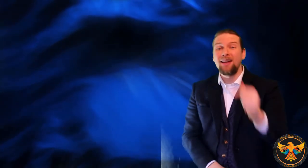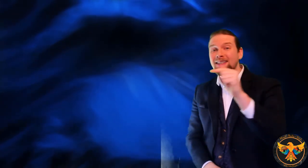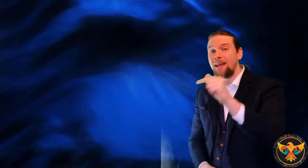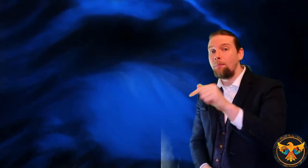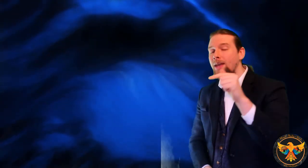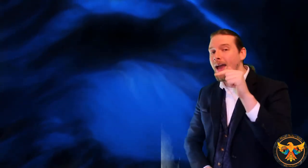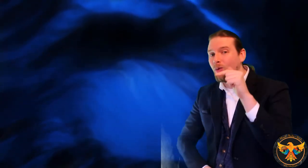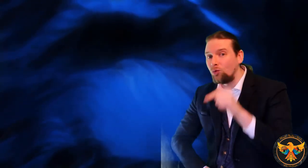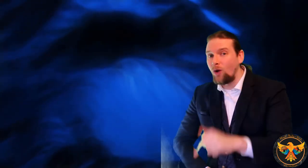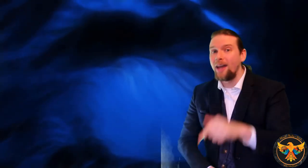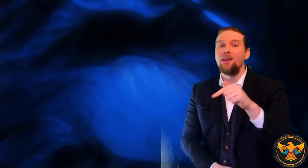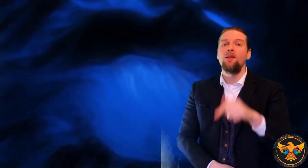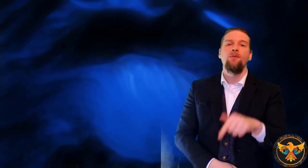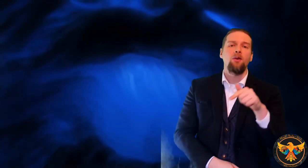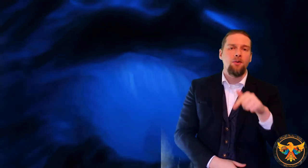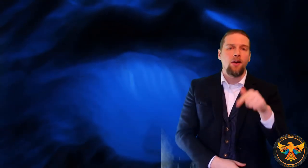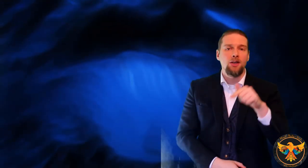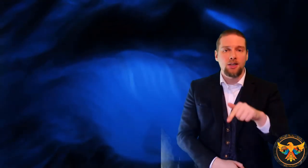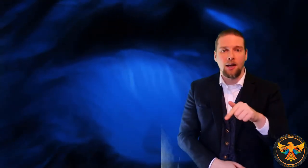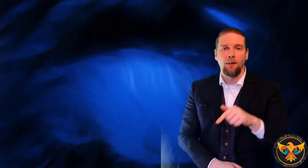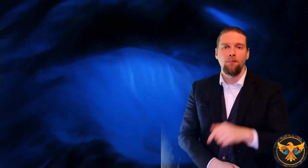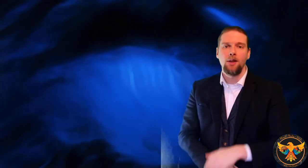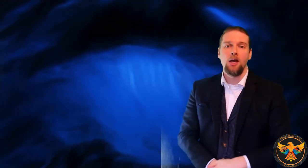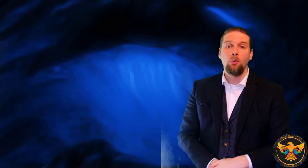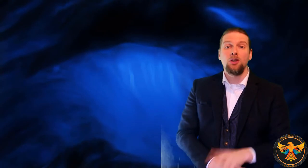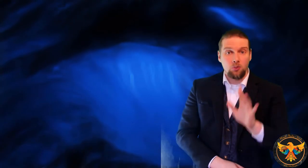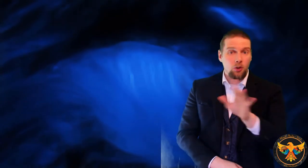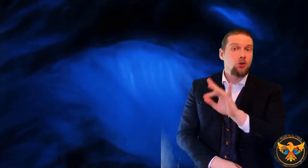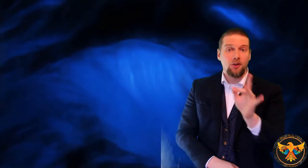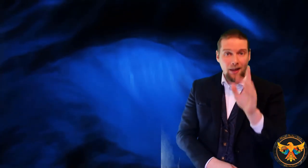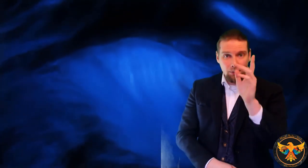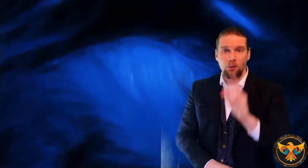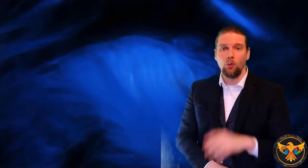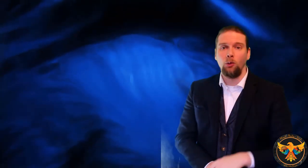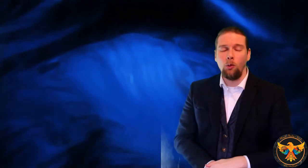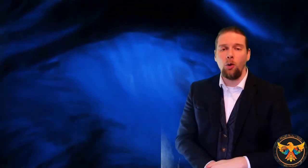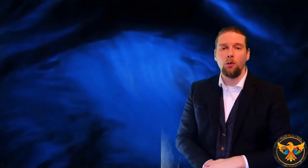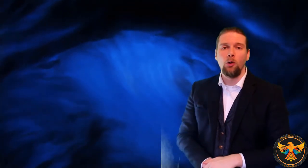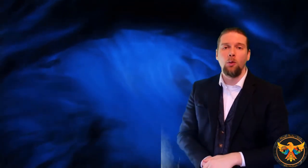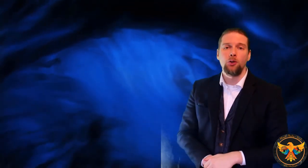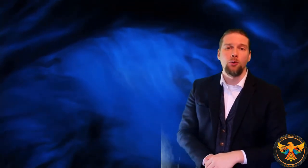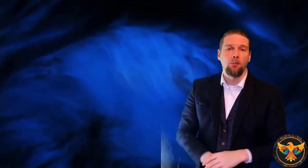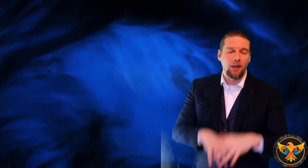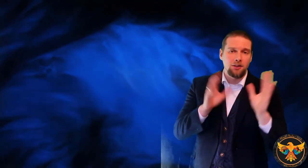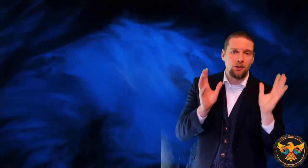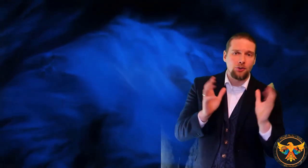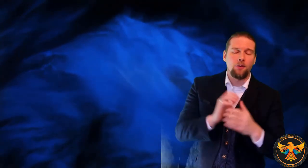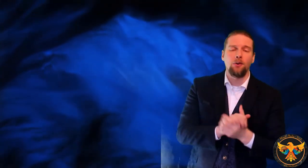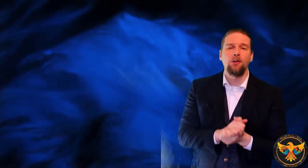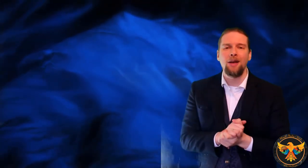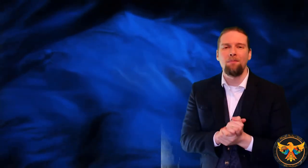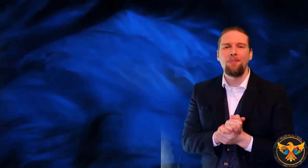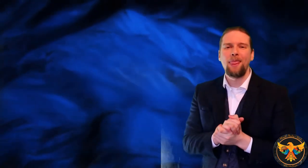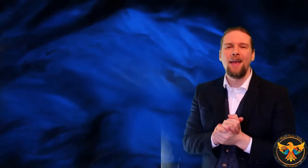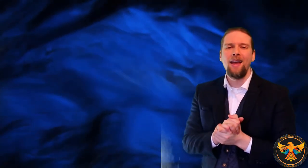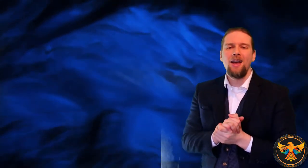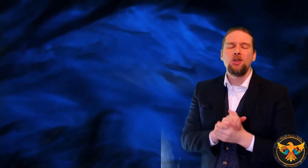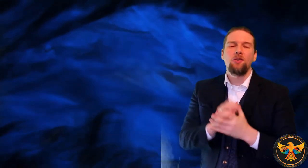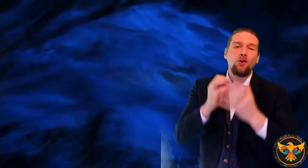By stamping it out right at the very, very start. Which is what should have happened at World War I and World War II. But that's another story for another time. So folks,